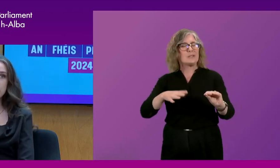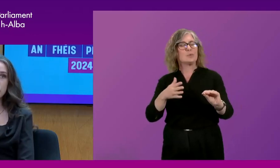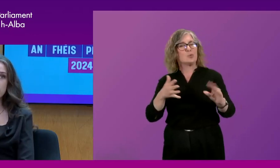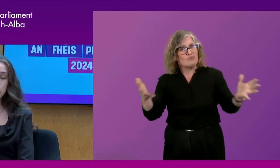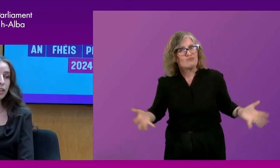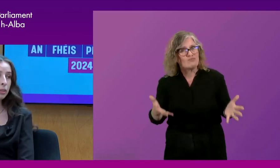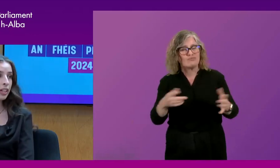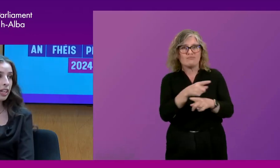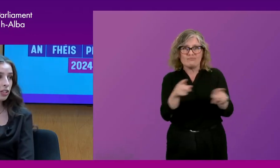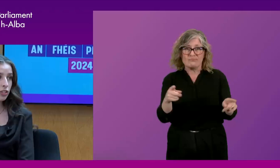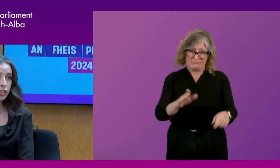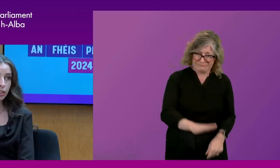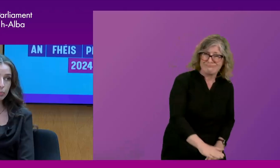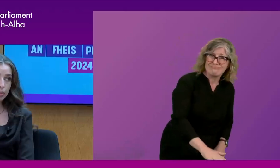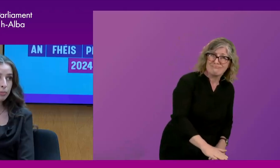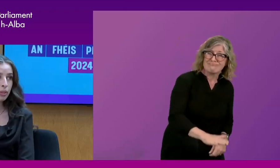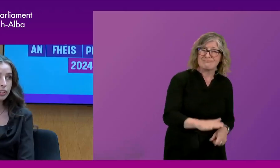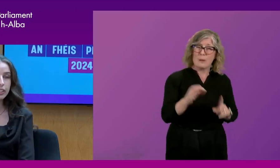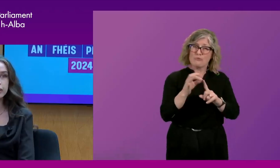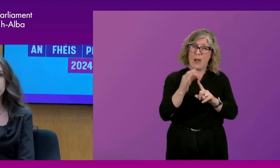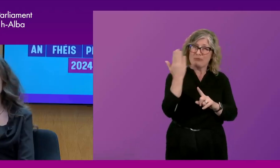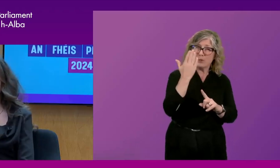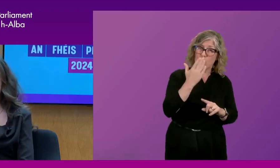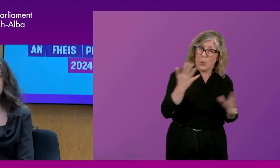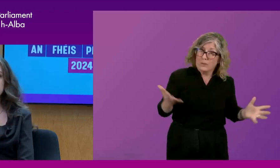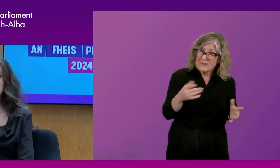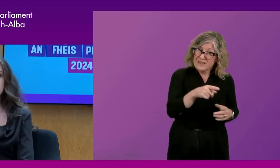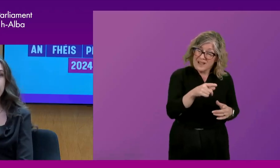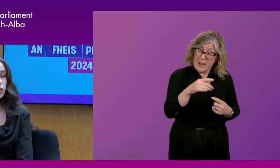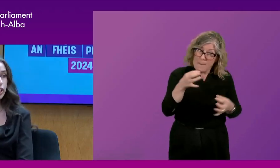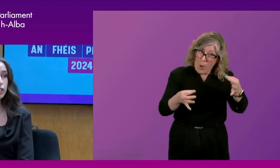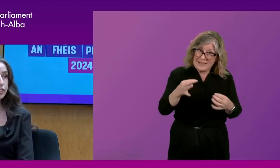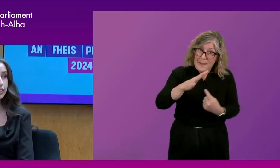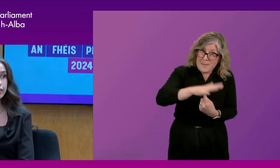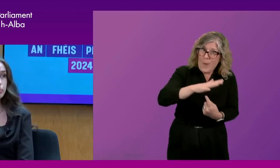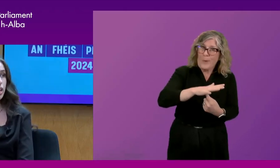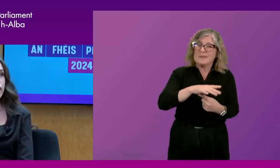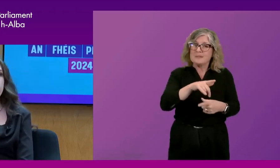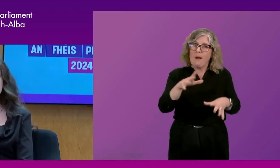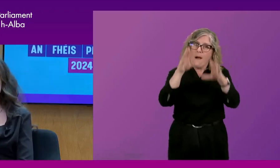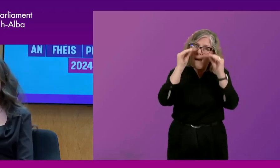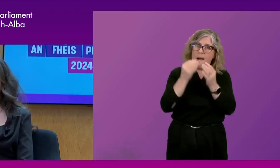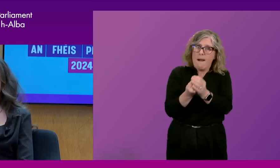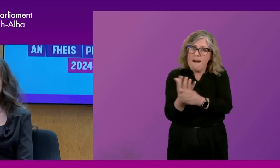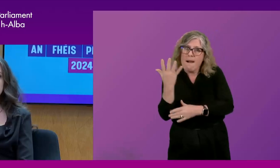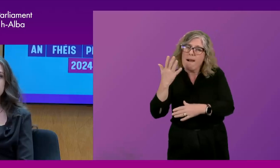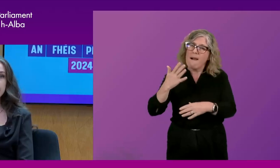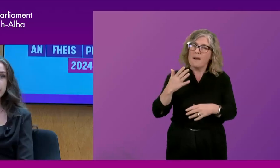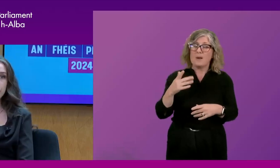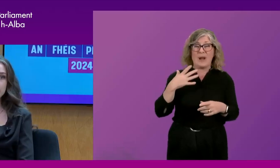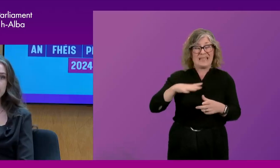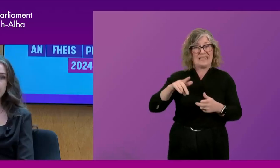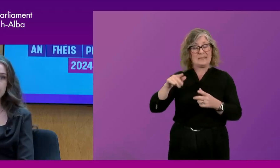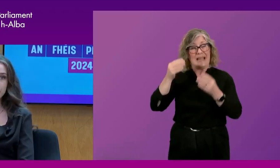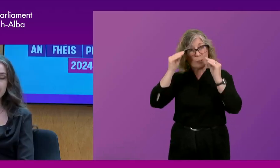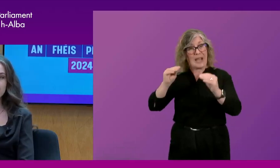people of primary age, just how important politics is. We also need to reform the education system. Um, we need an